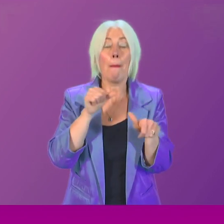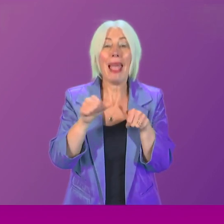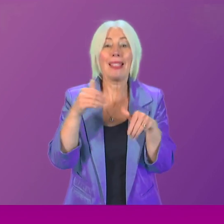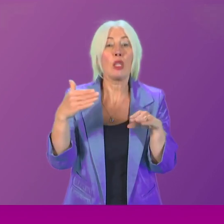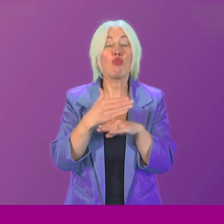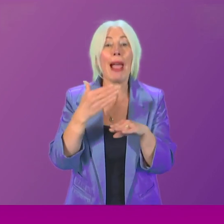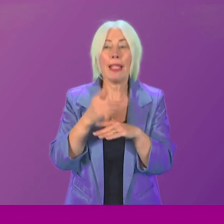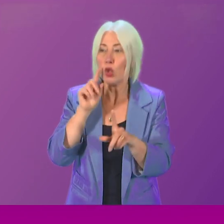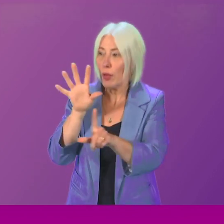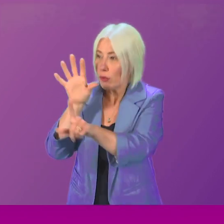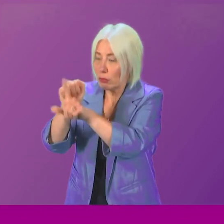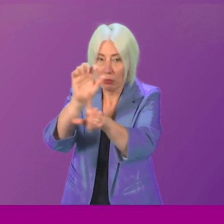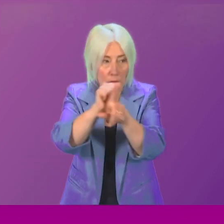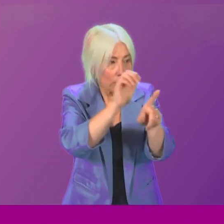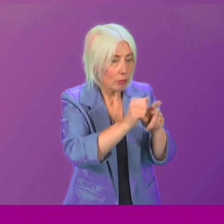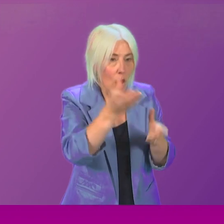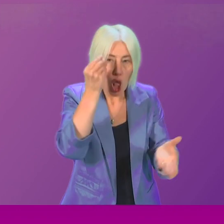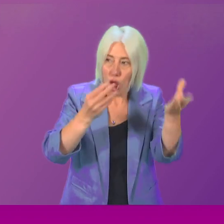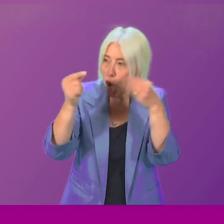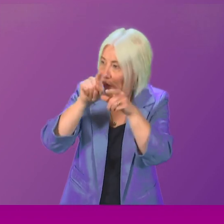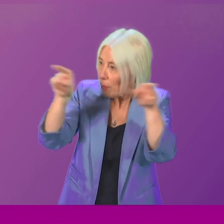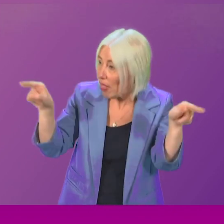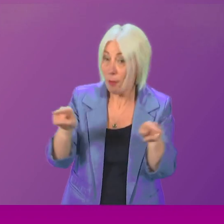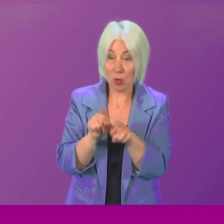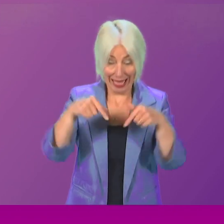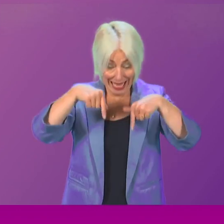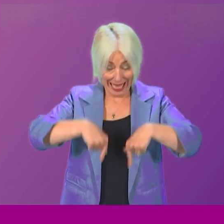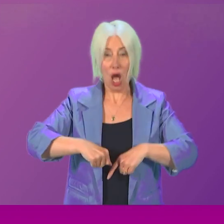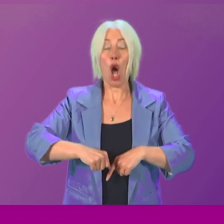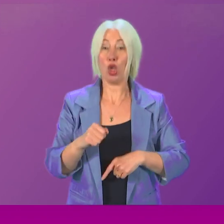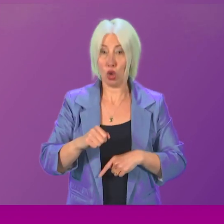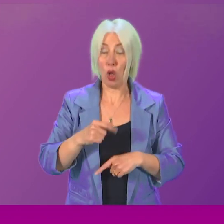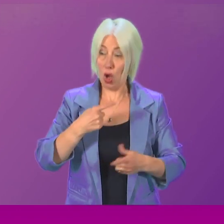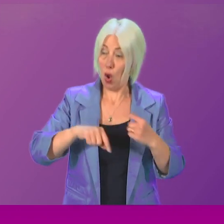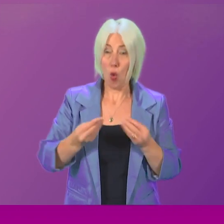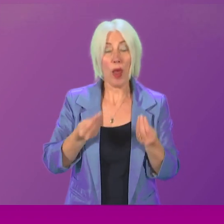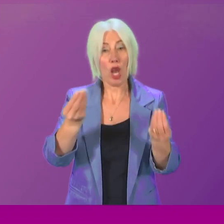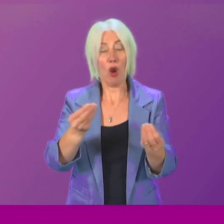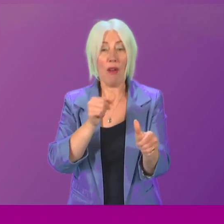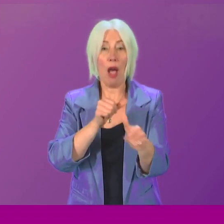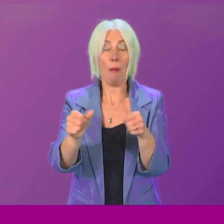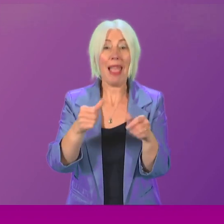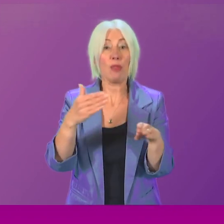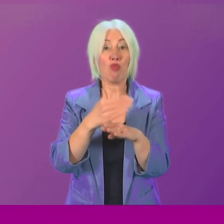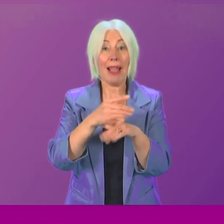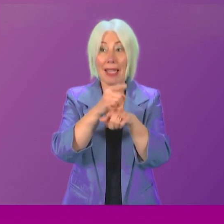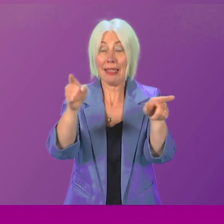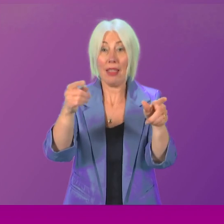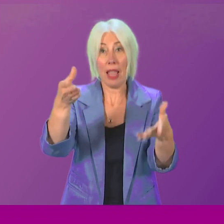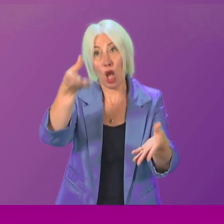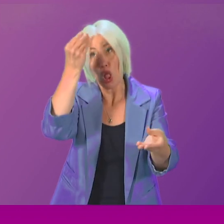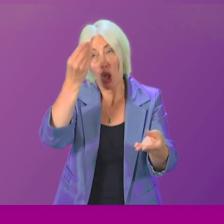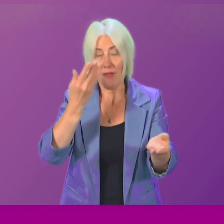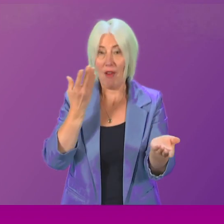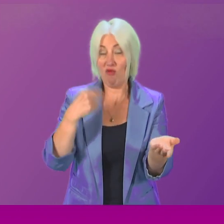that we identify and learn from as well as I hope here in Scotland offering some best practice for others to learn from too. Ros